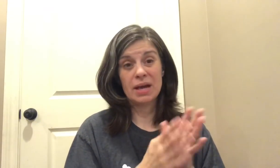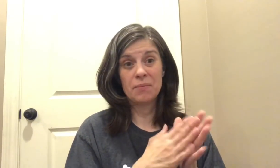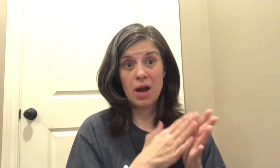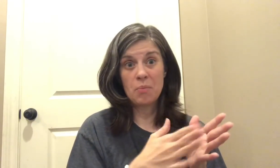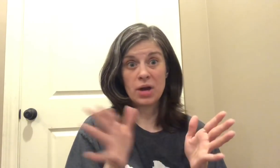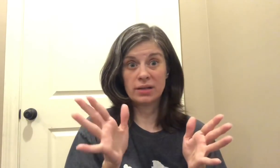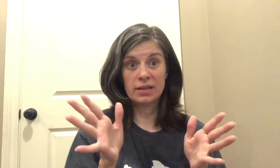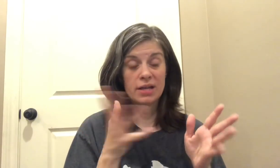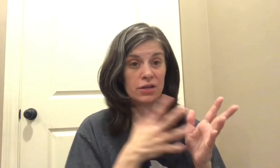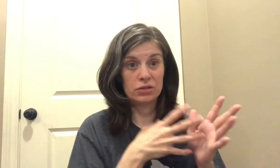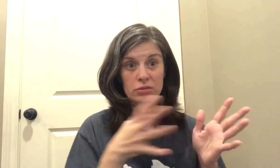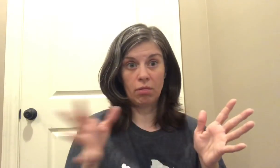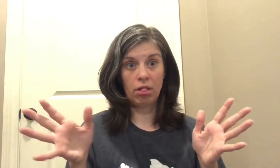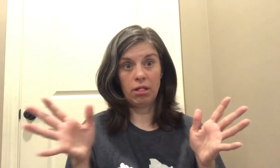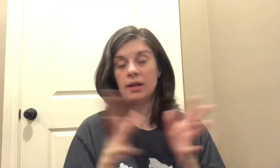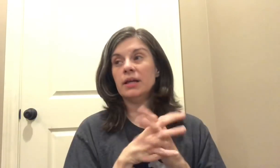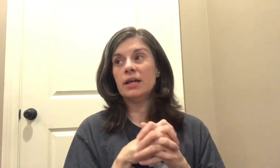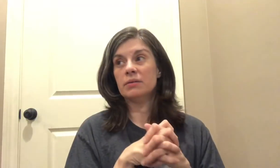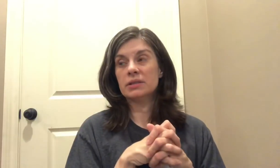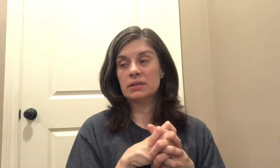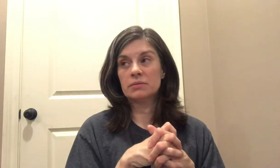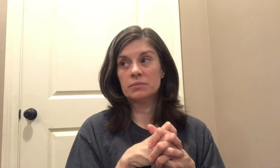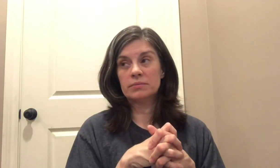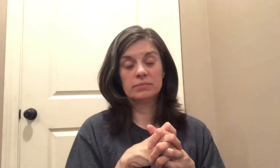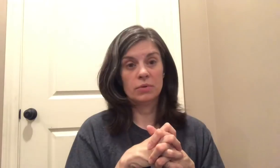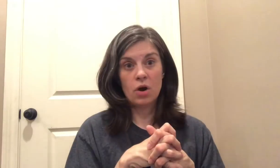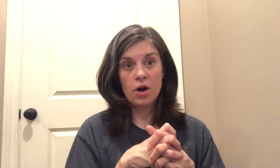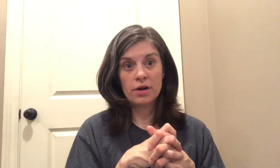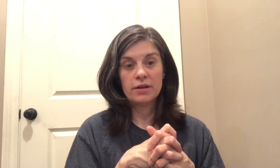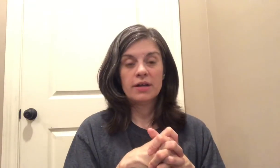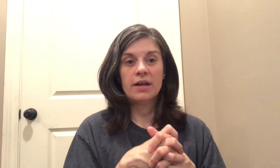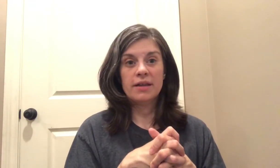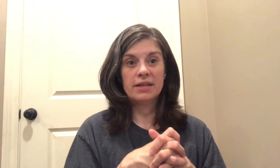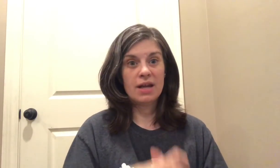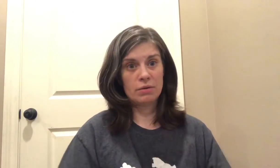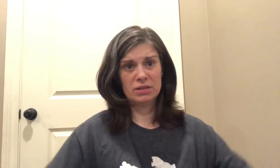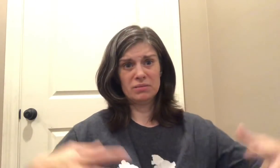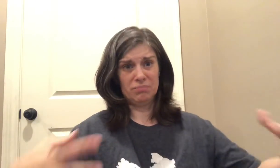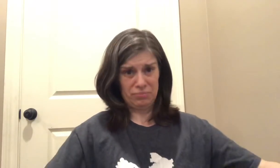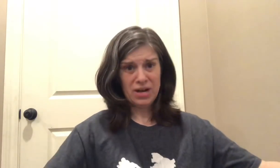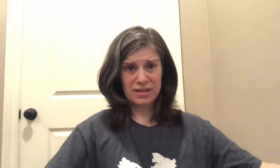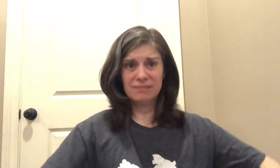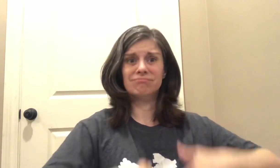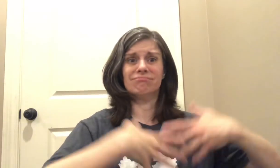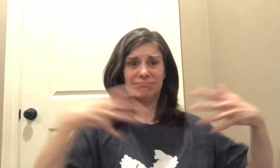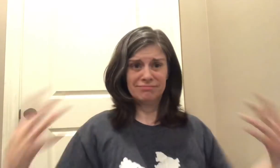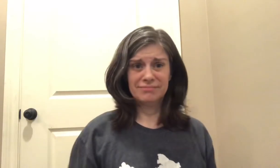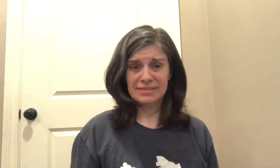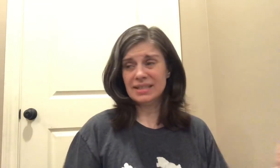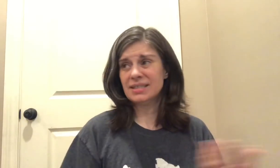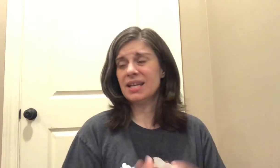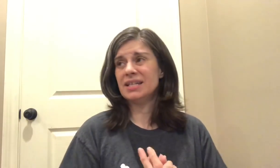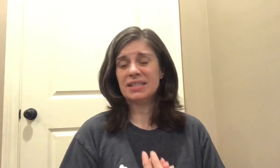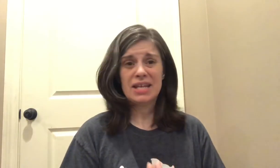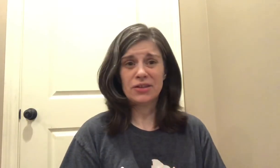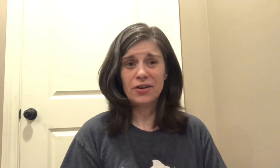I got pregnant that year just well it was hard and then I was pregnant that's not easy either